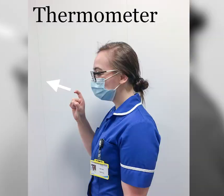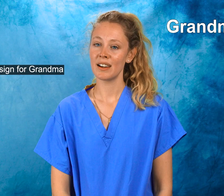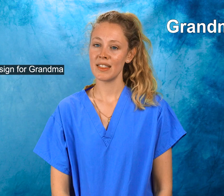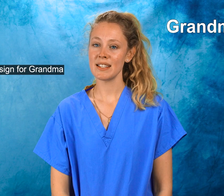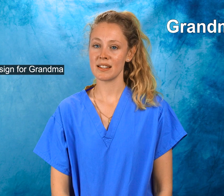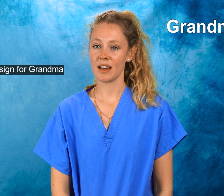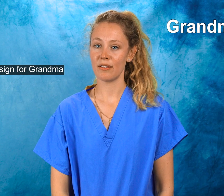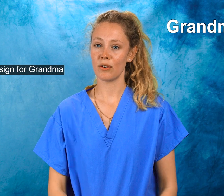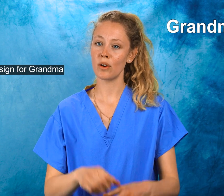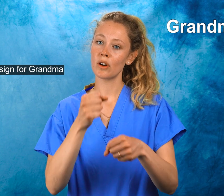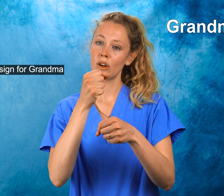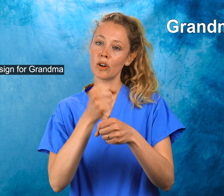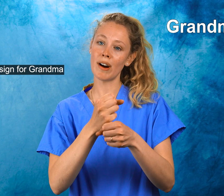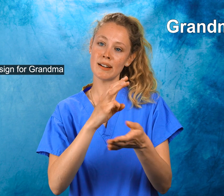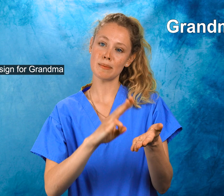This is the sign for grandma.